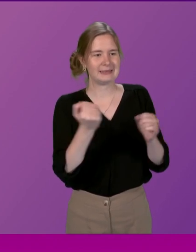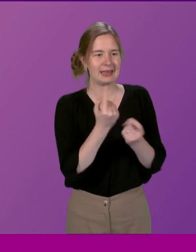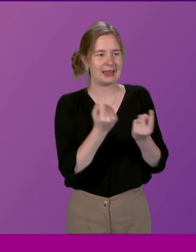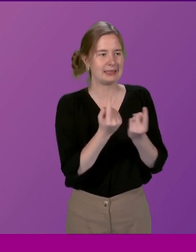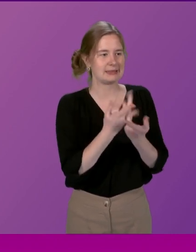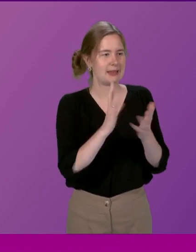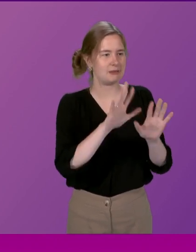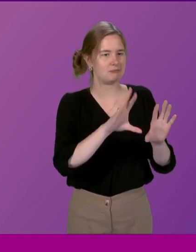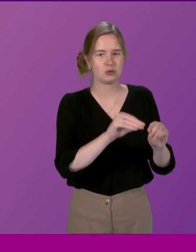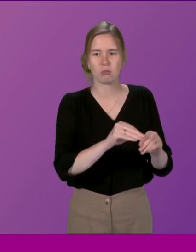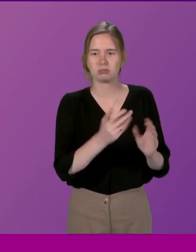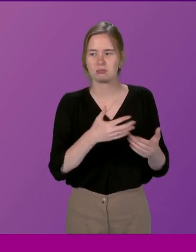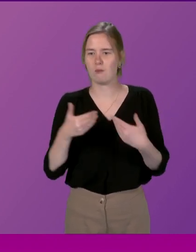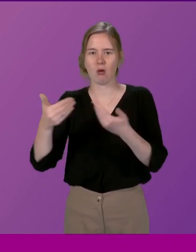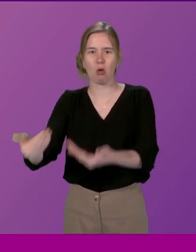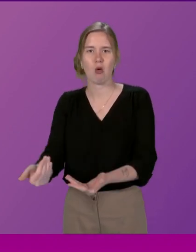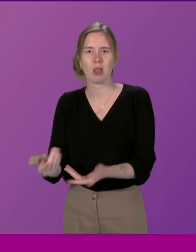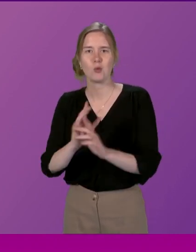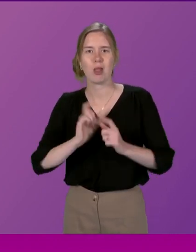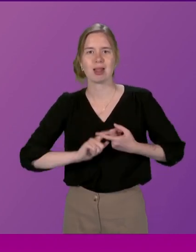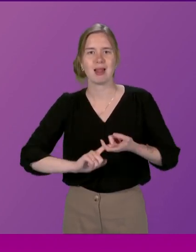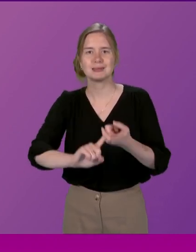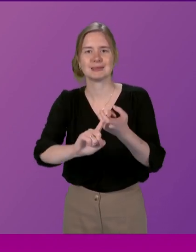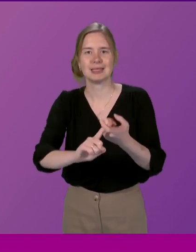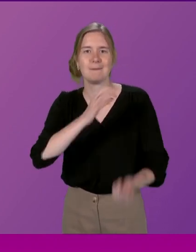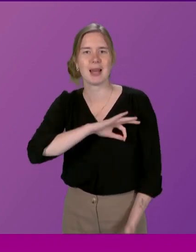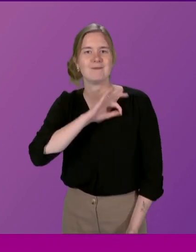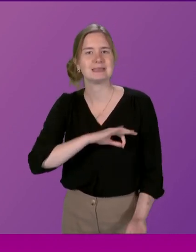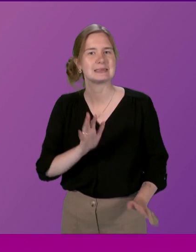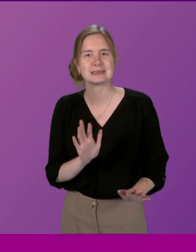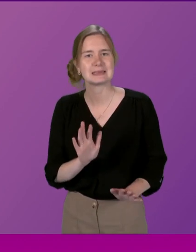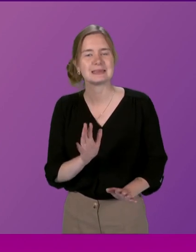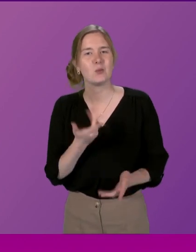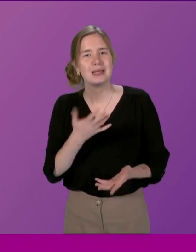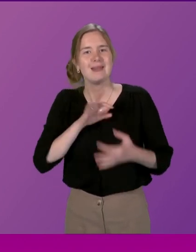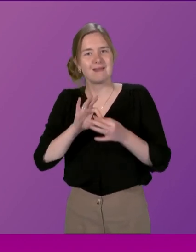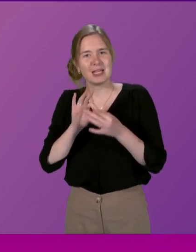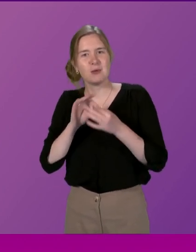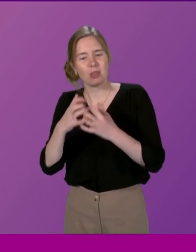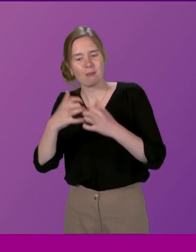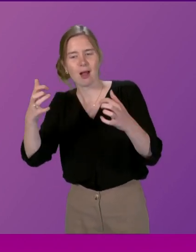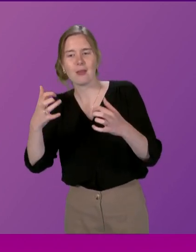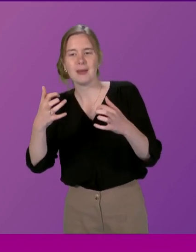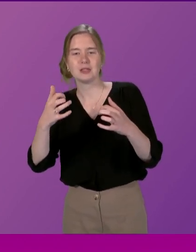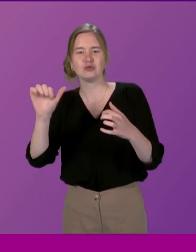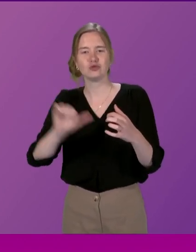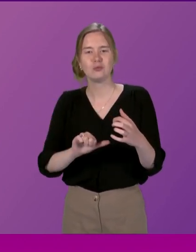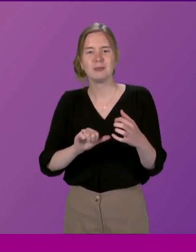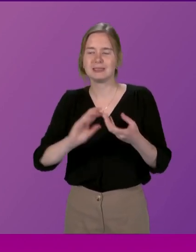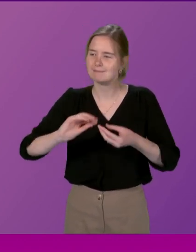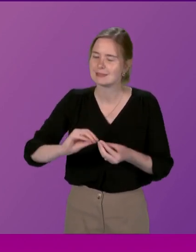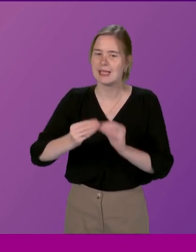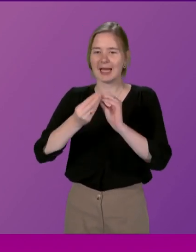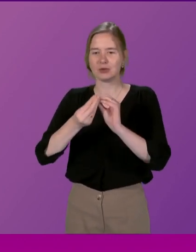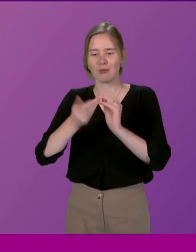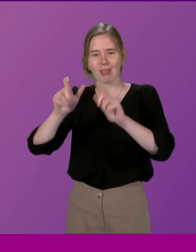lasting benefit and that the types of engagement that we should be seeking to take from the parliament out into communities should be ones that are designed to